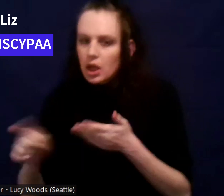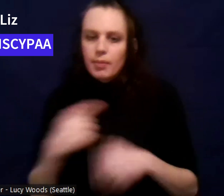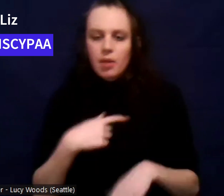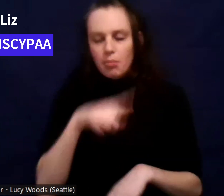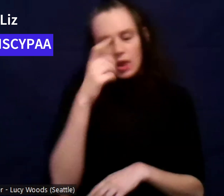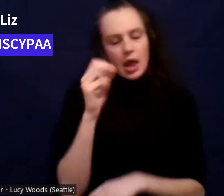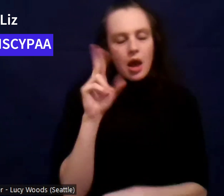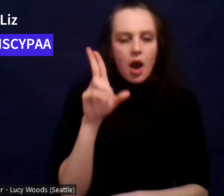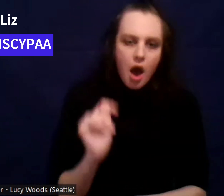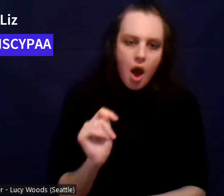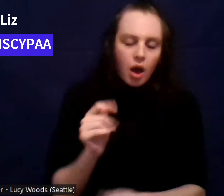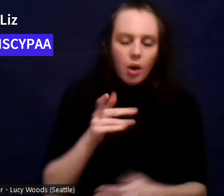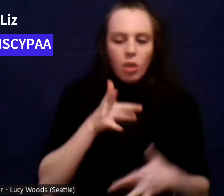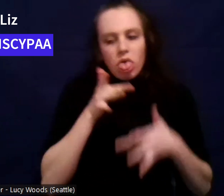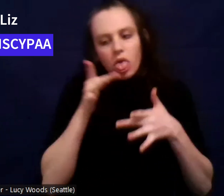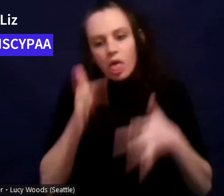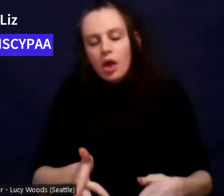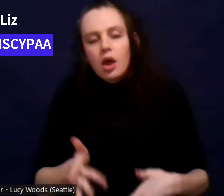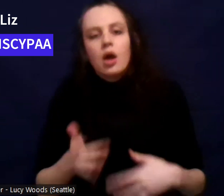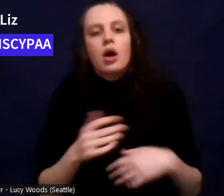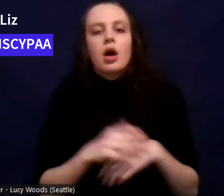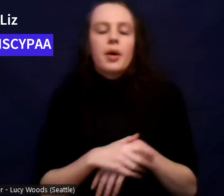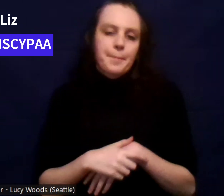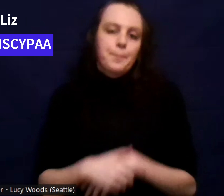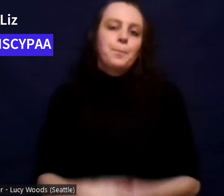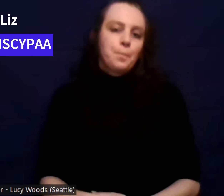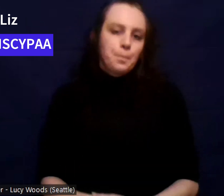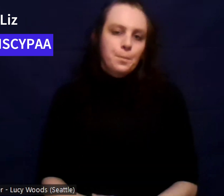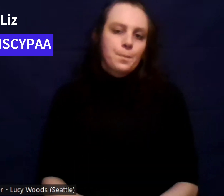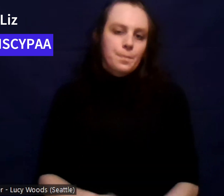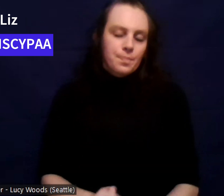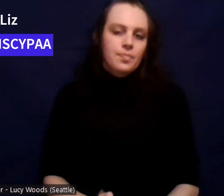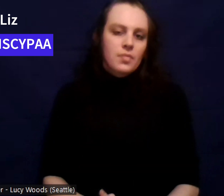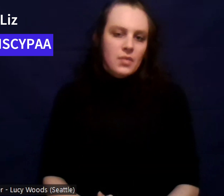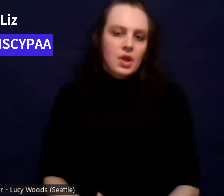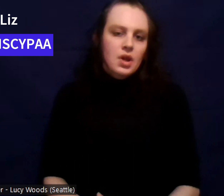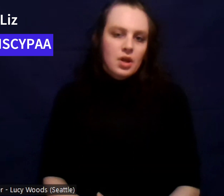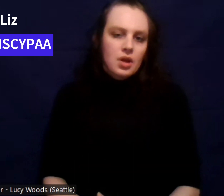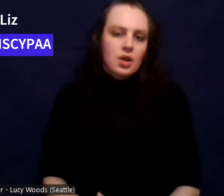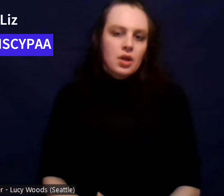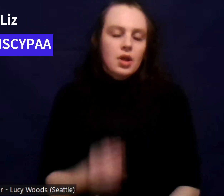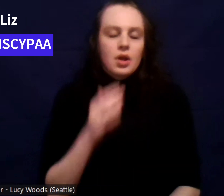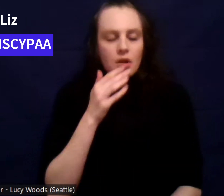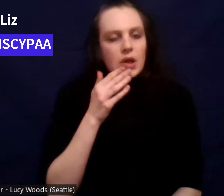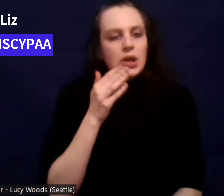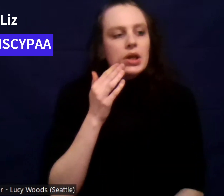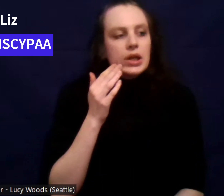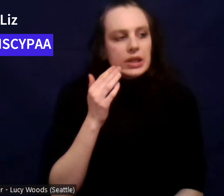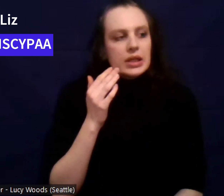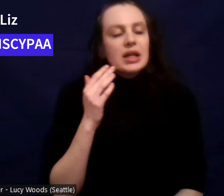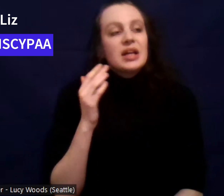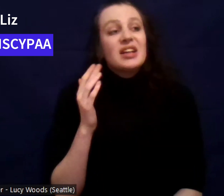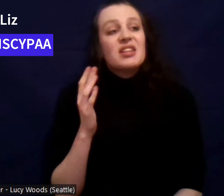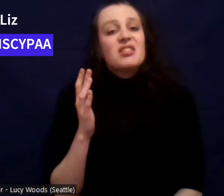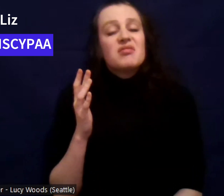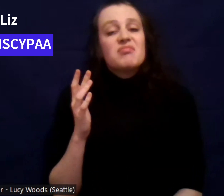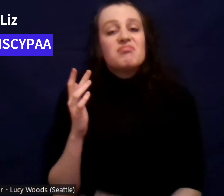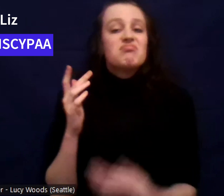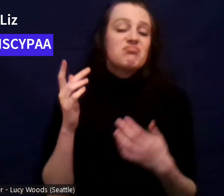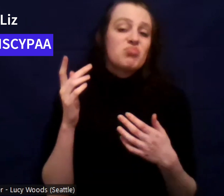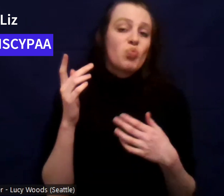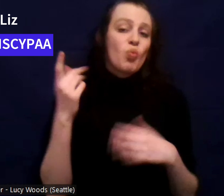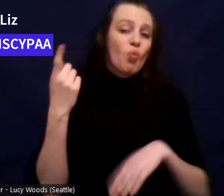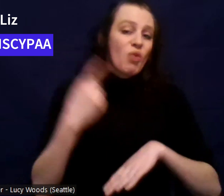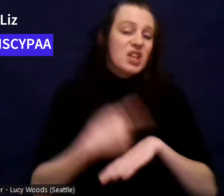up. Um, and then there would be points where I was like, okay, I probably should try to like